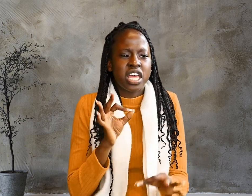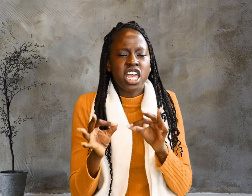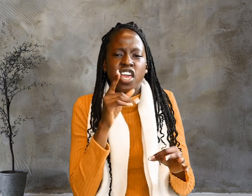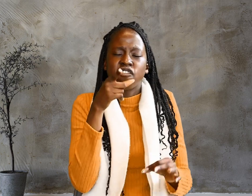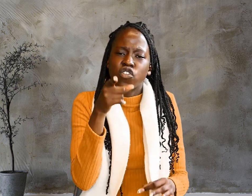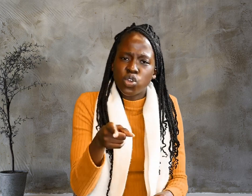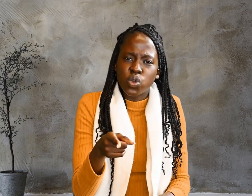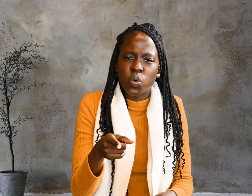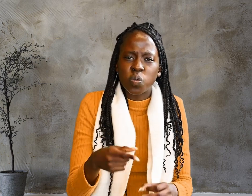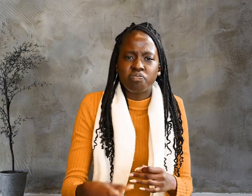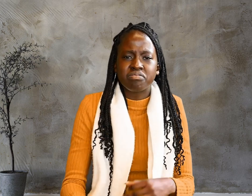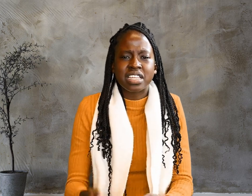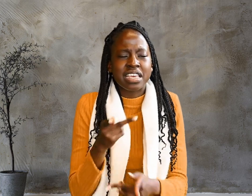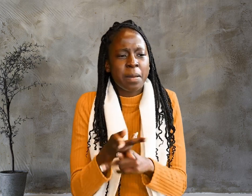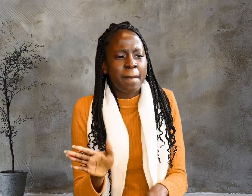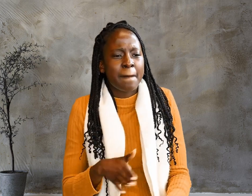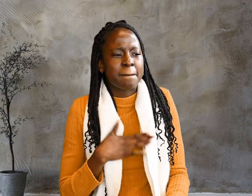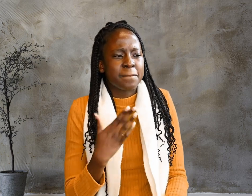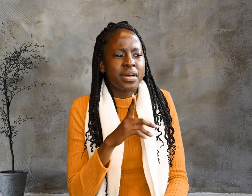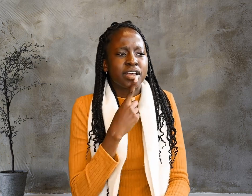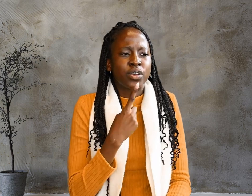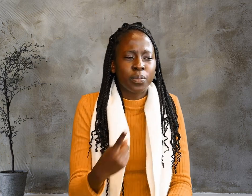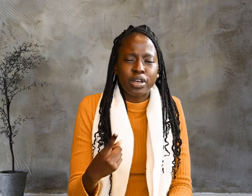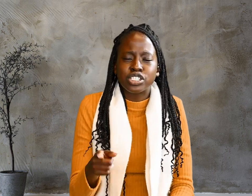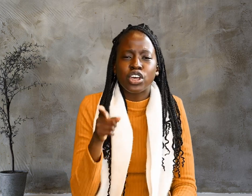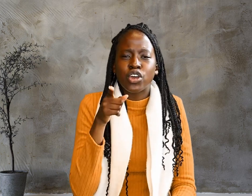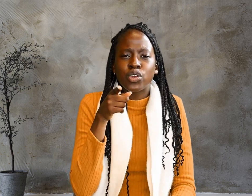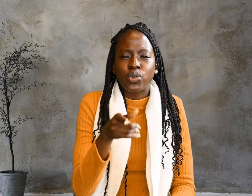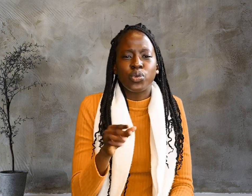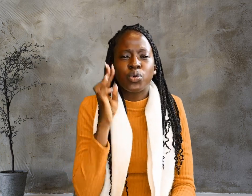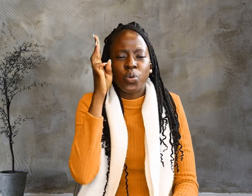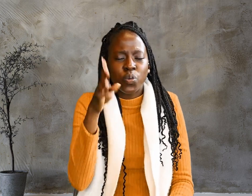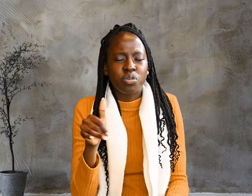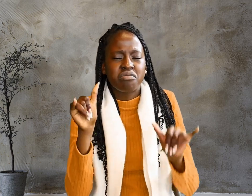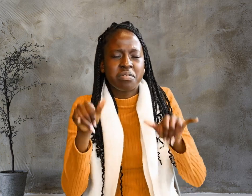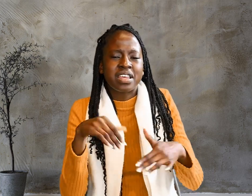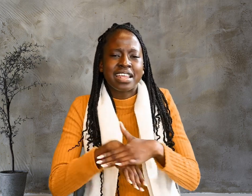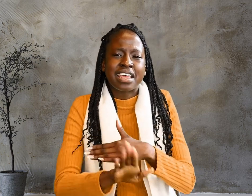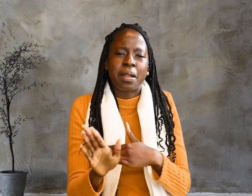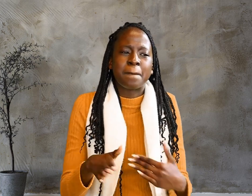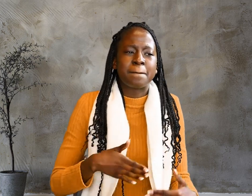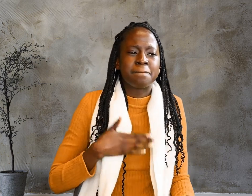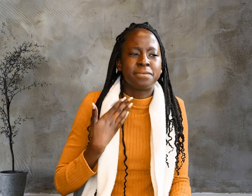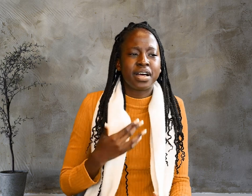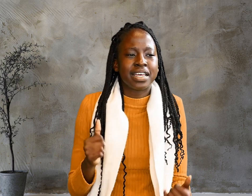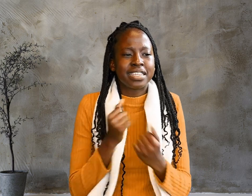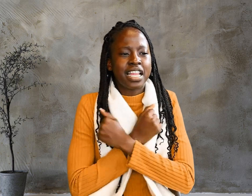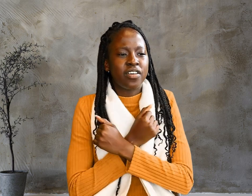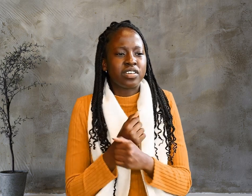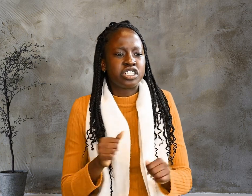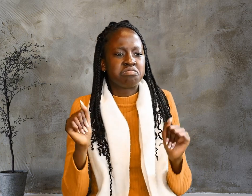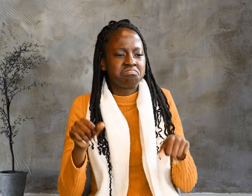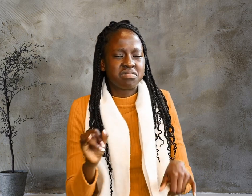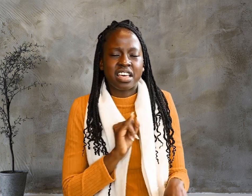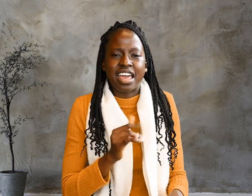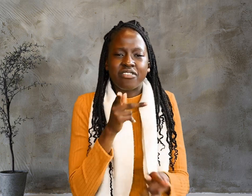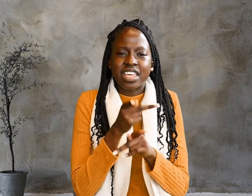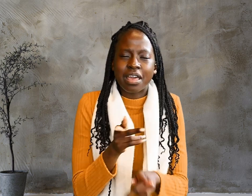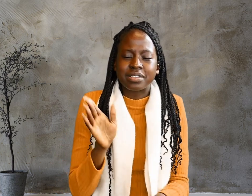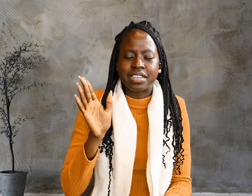you will remain in my love just as I have kept my father's commands and remain in his love.